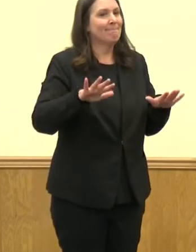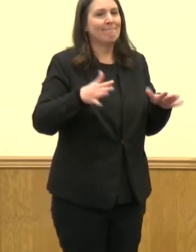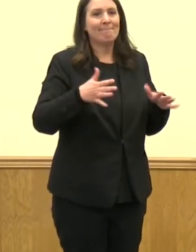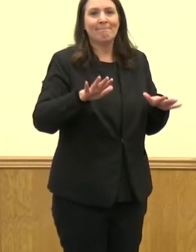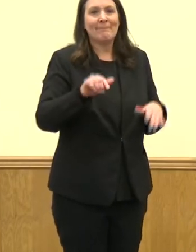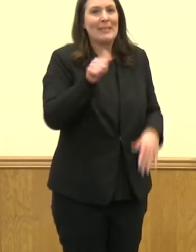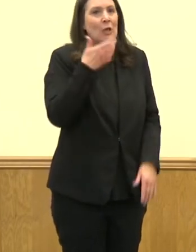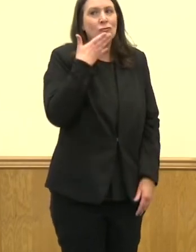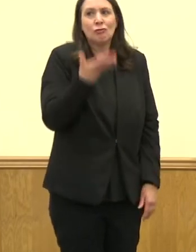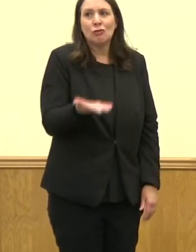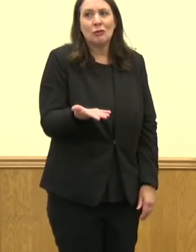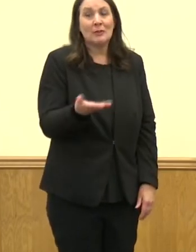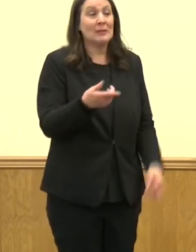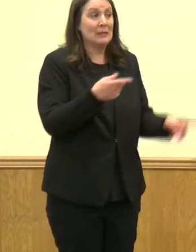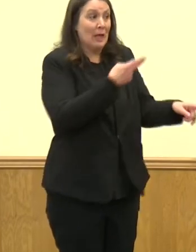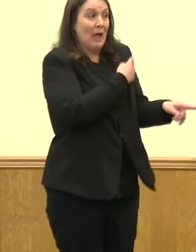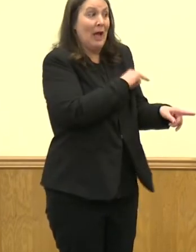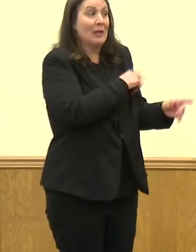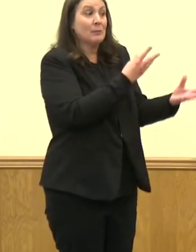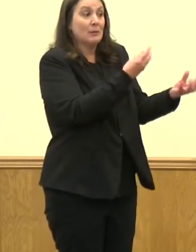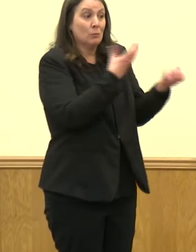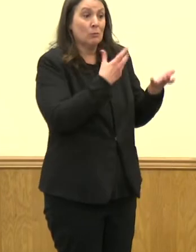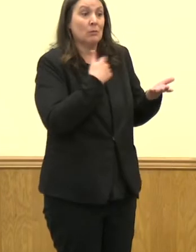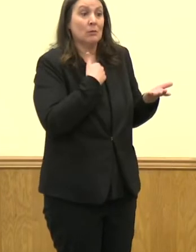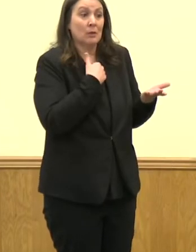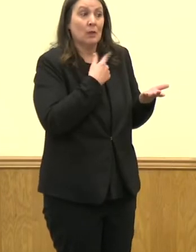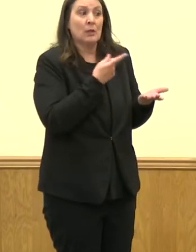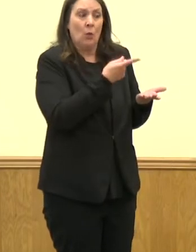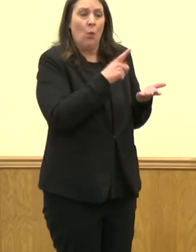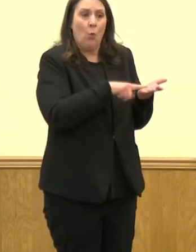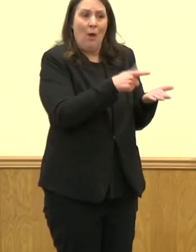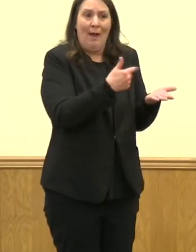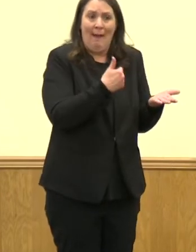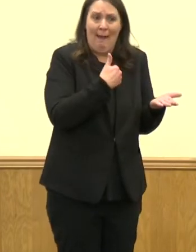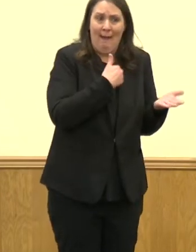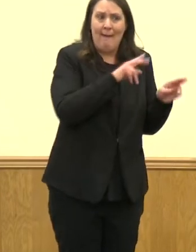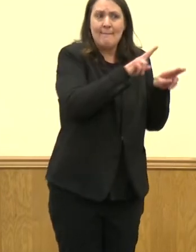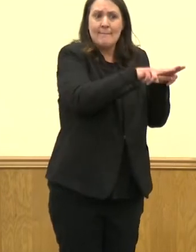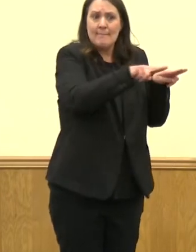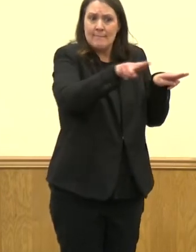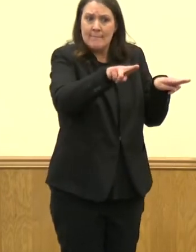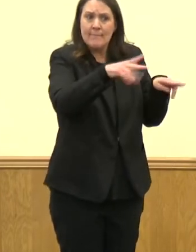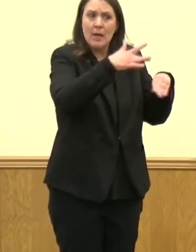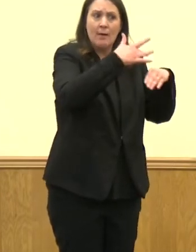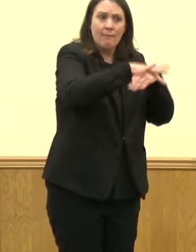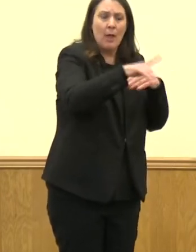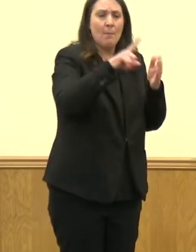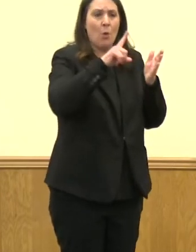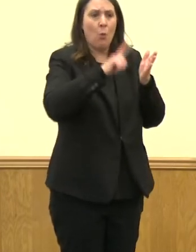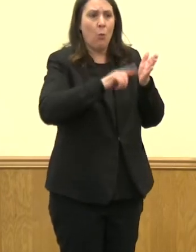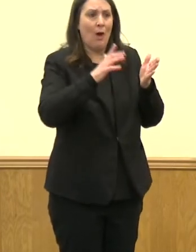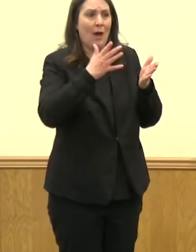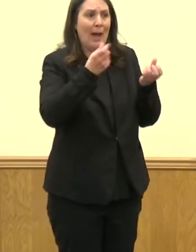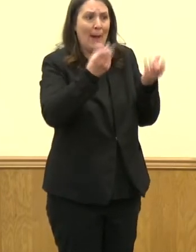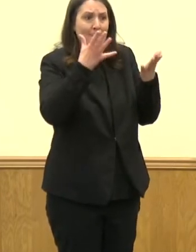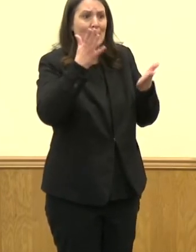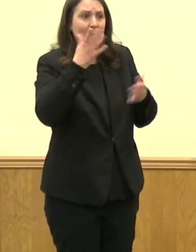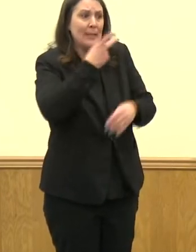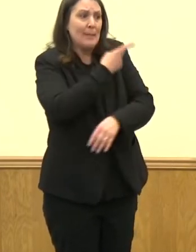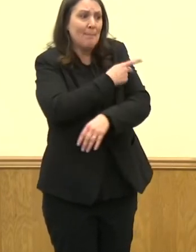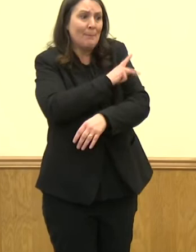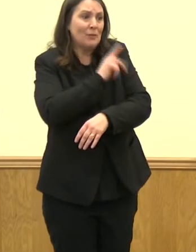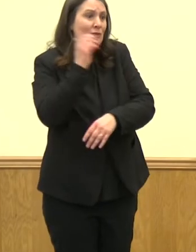routinely about ICU capacity, bed capacity, and then how many deaths they've had in the past 24 hours. And sadly, you can see the number